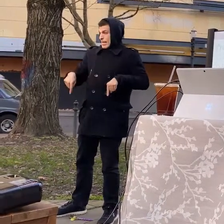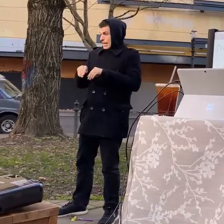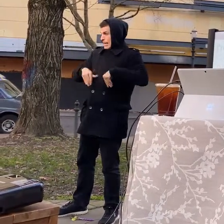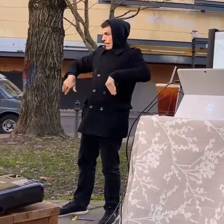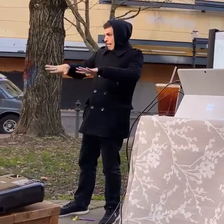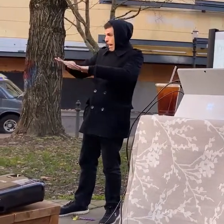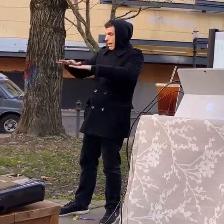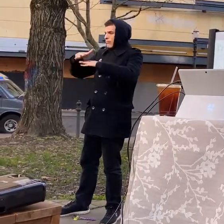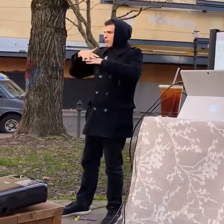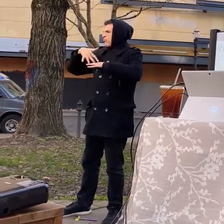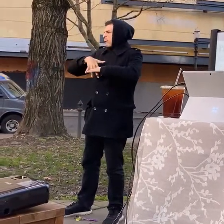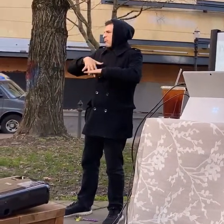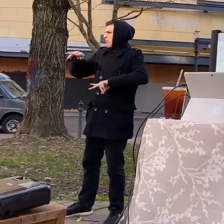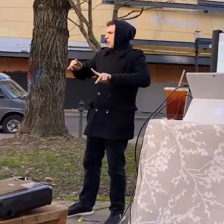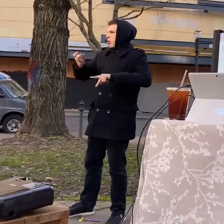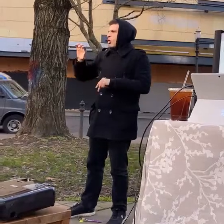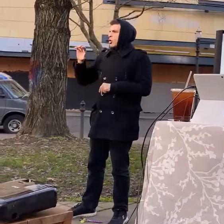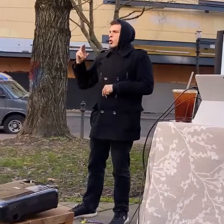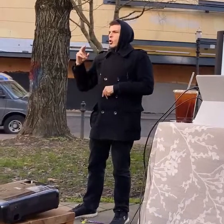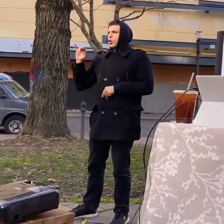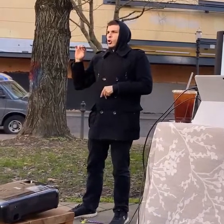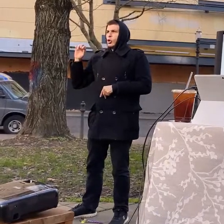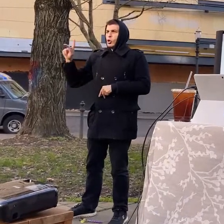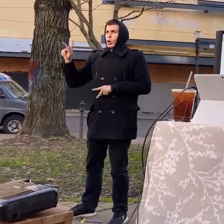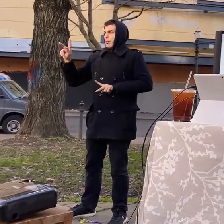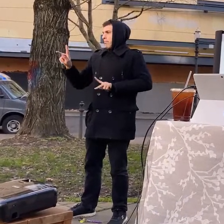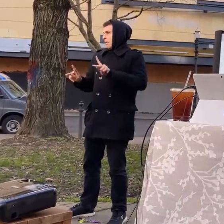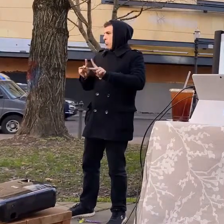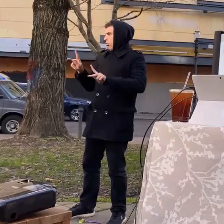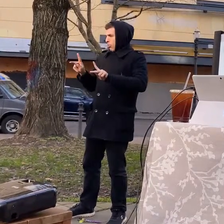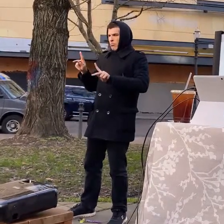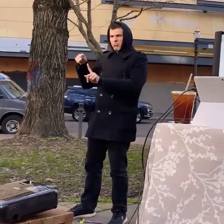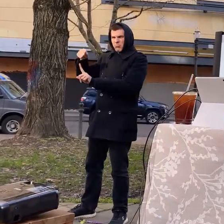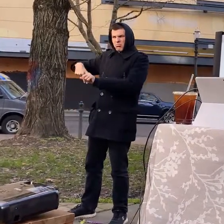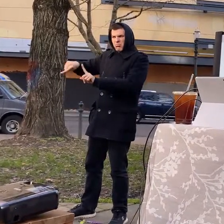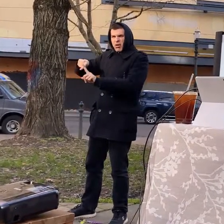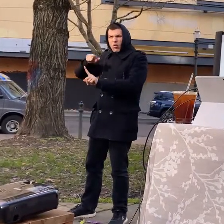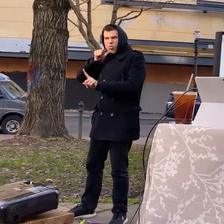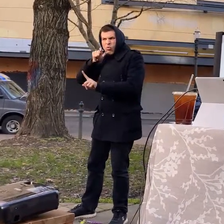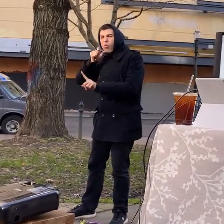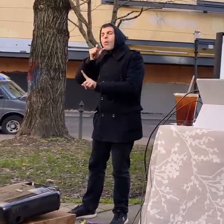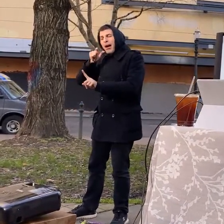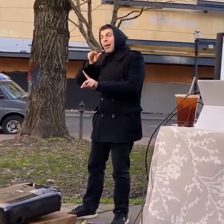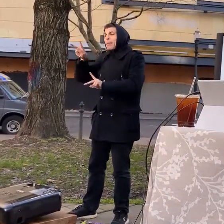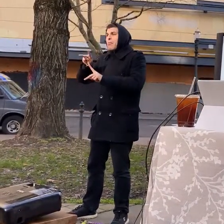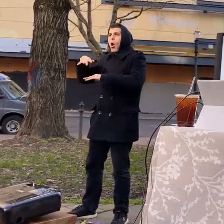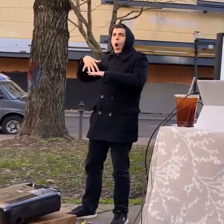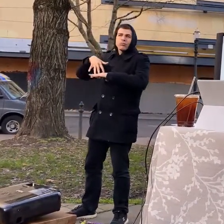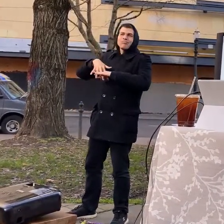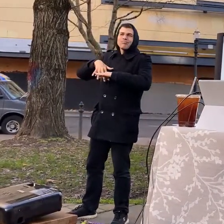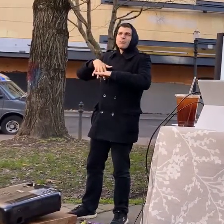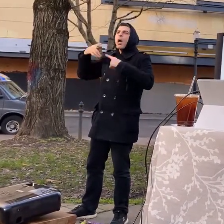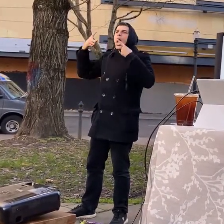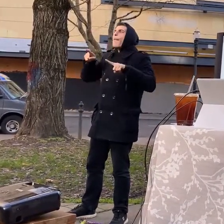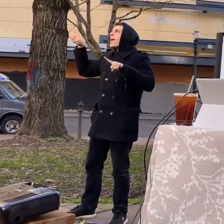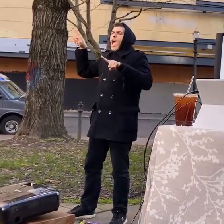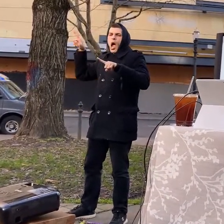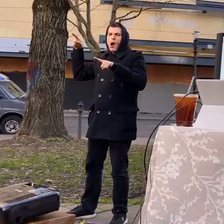confederated tribes of umatilla reservation confederated tribes of warm springs